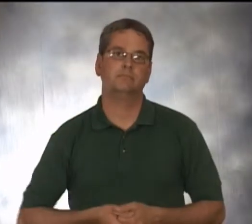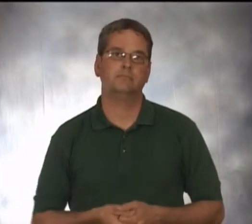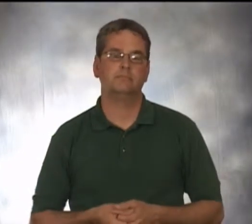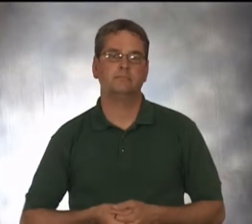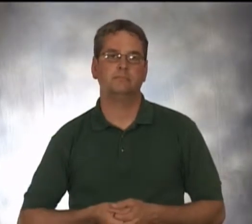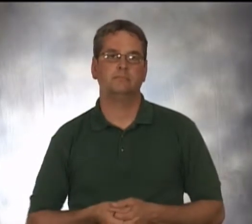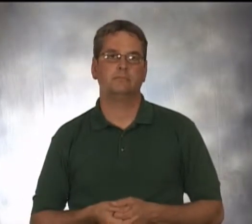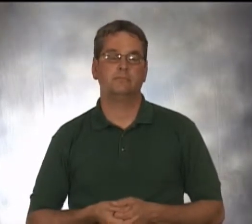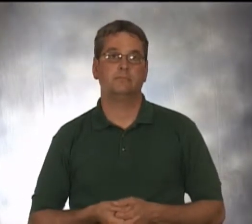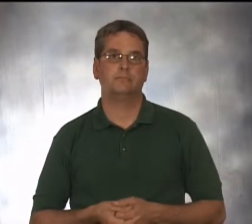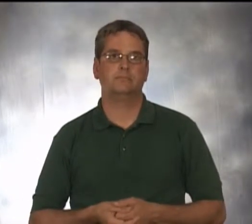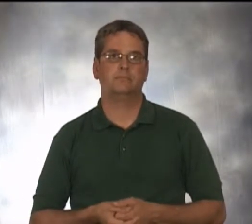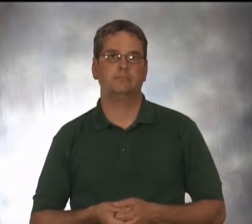How to receive this equipment?